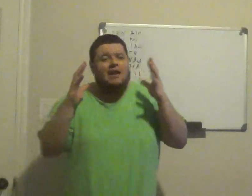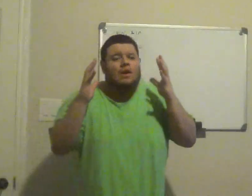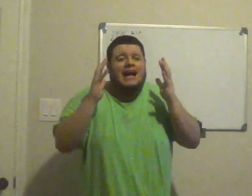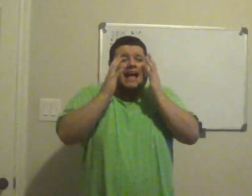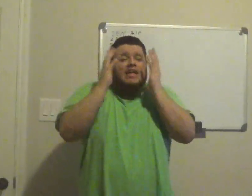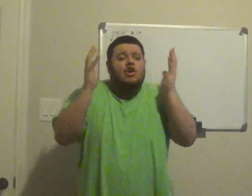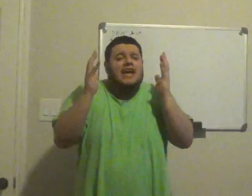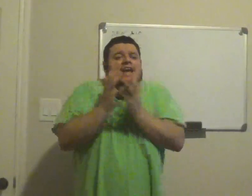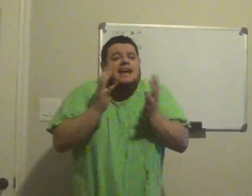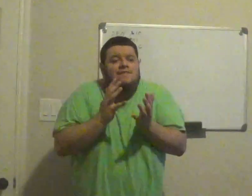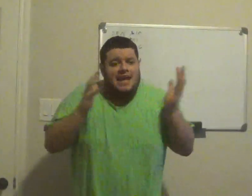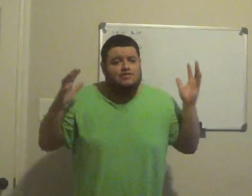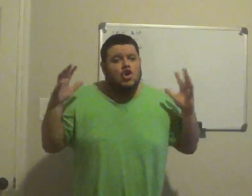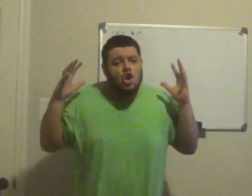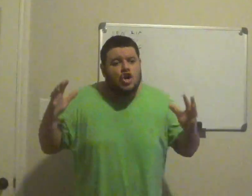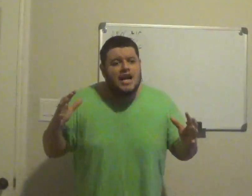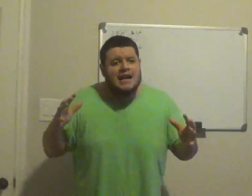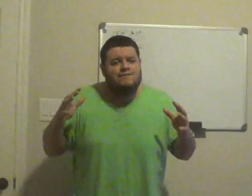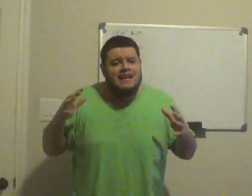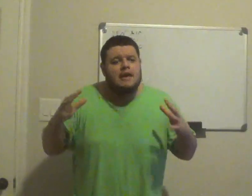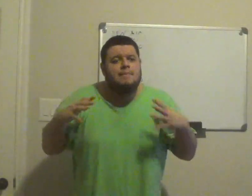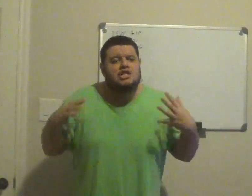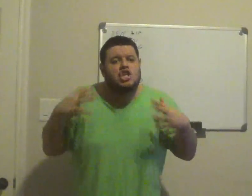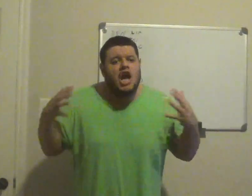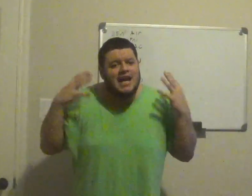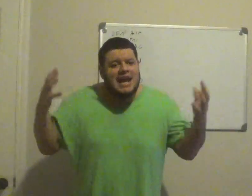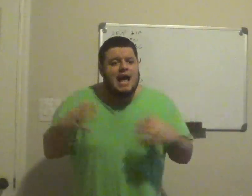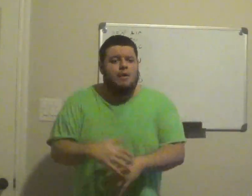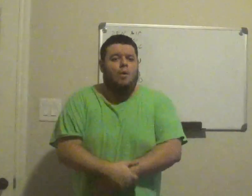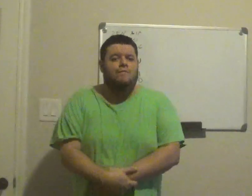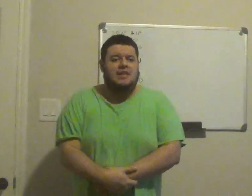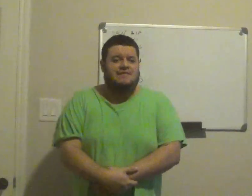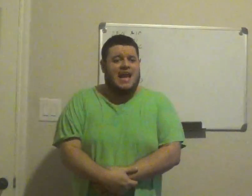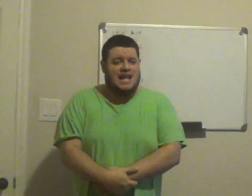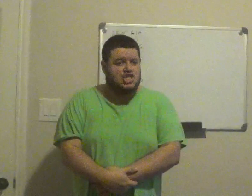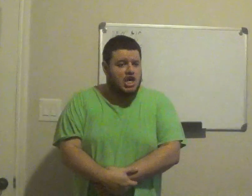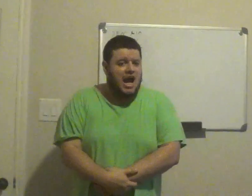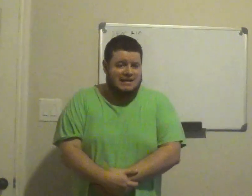I don't, you're going to get fans, you're going to get fans, but you're not going to have a home field advantage, you're not,